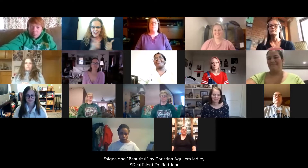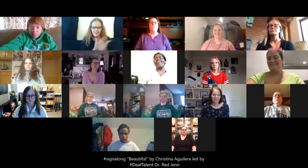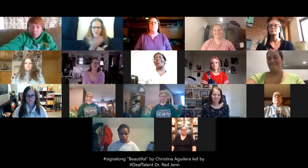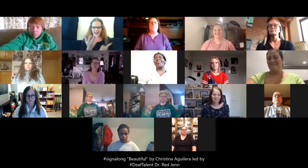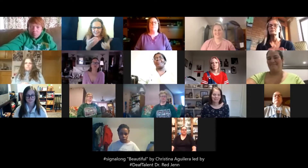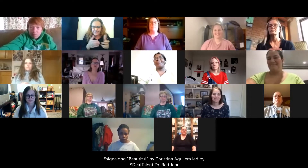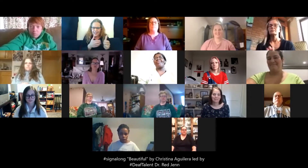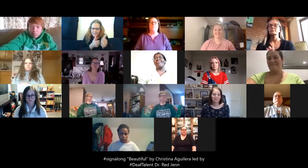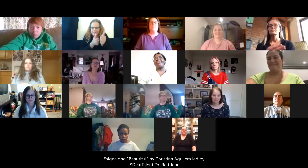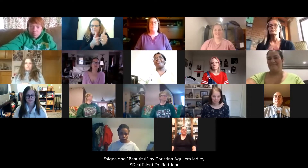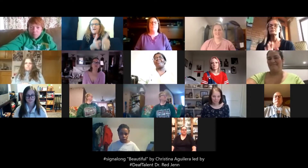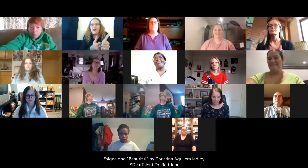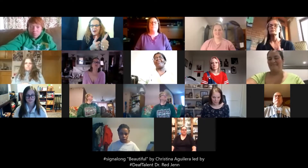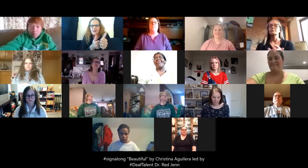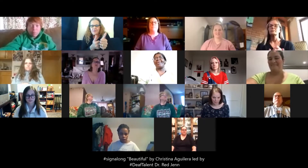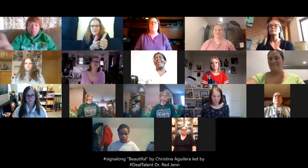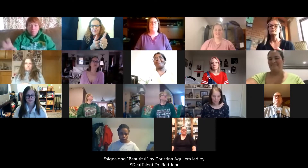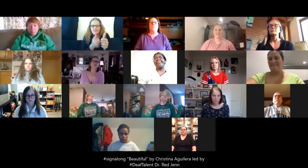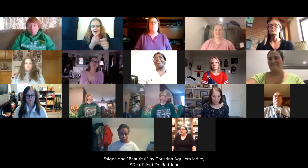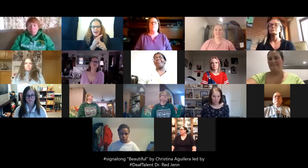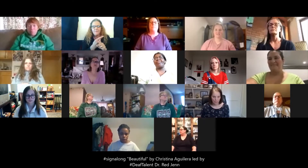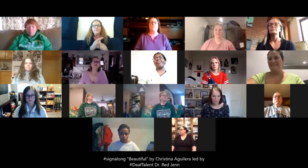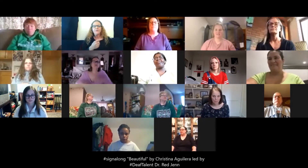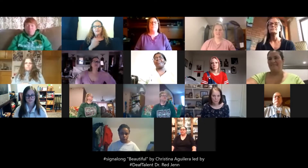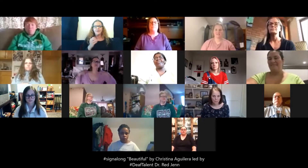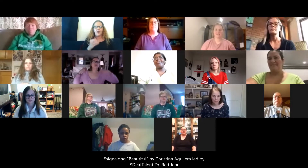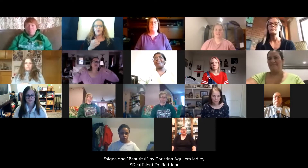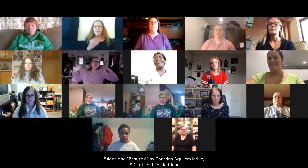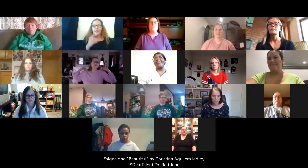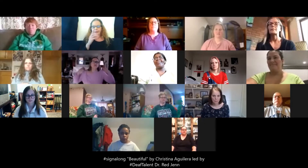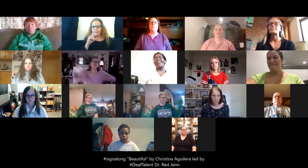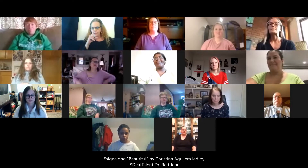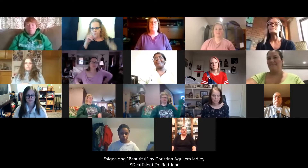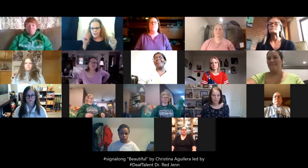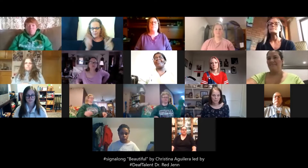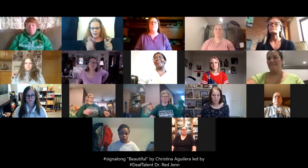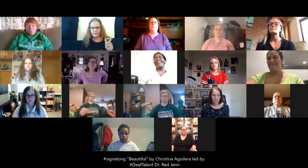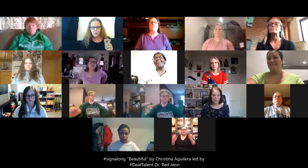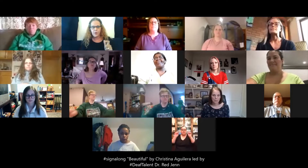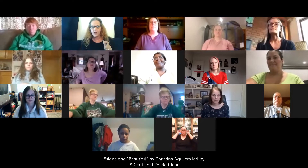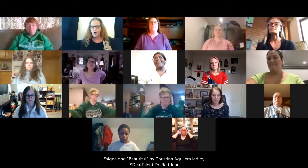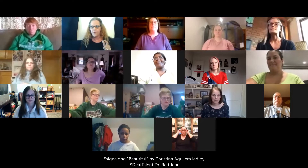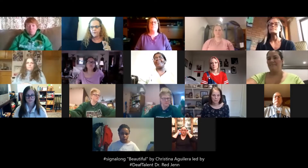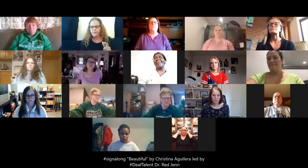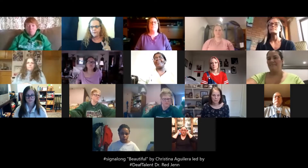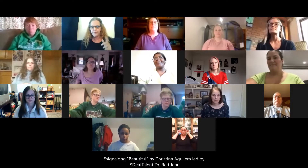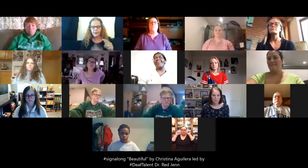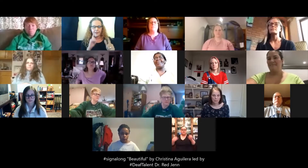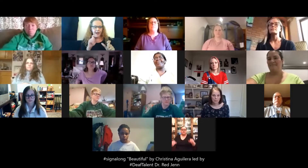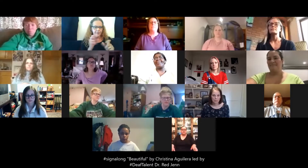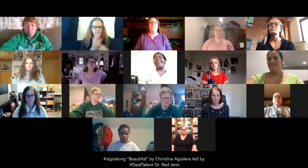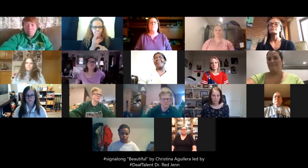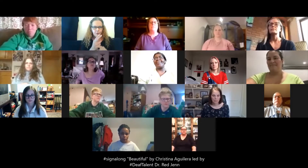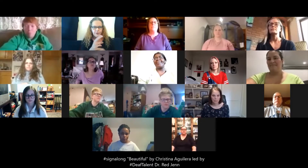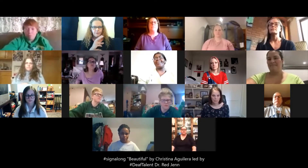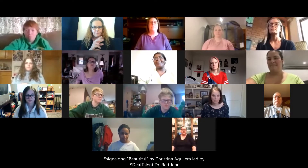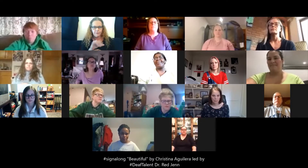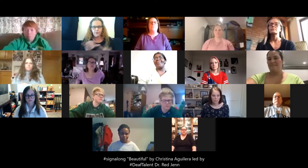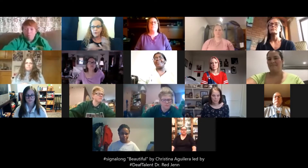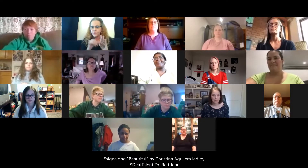everybody has a chance to follow. Right? So let me minimize the window because I have to use YouTube